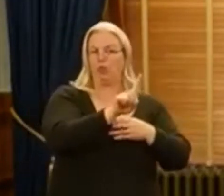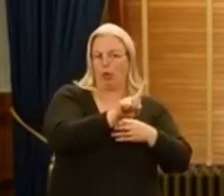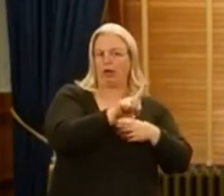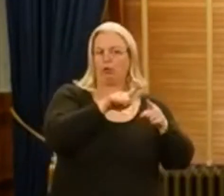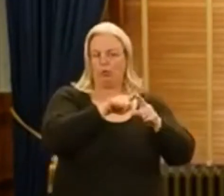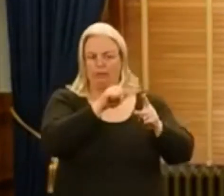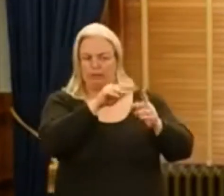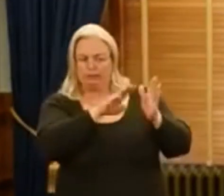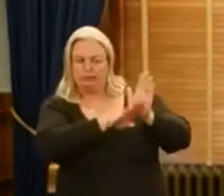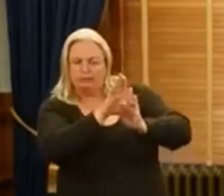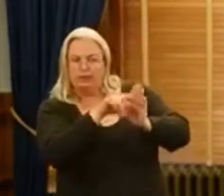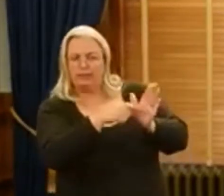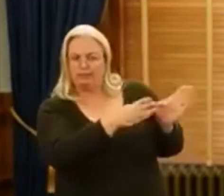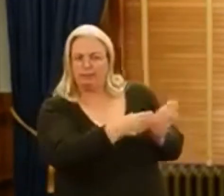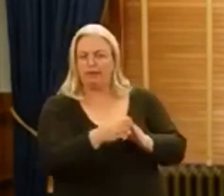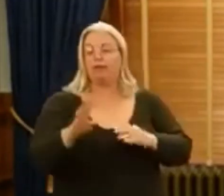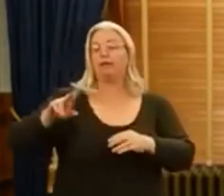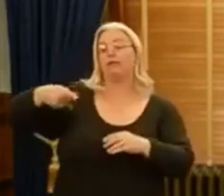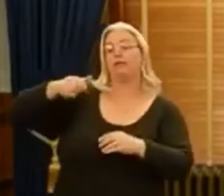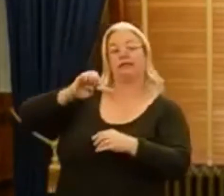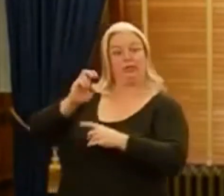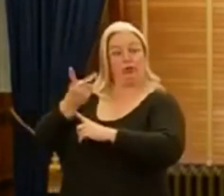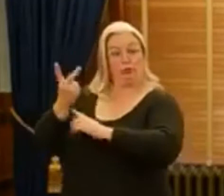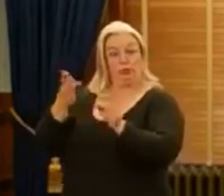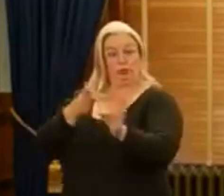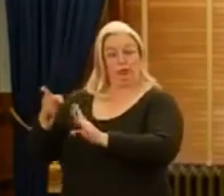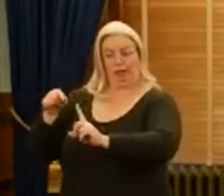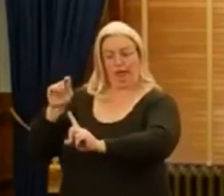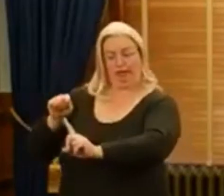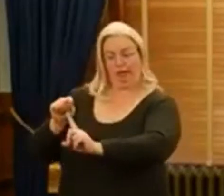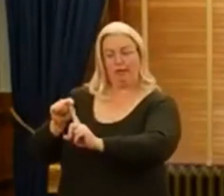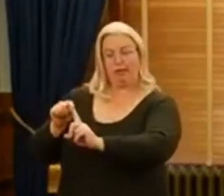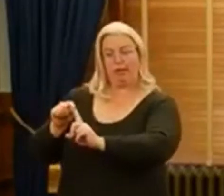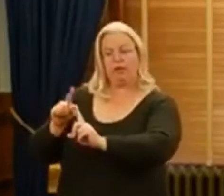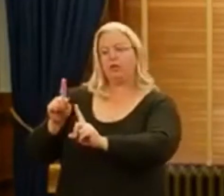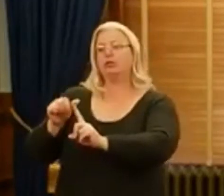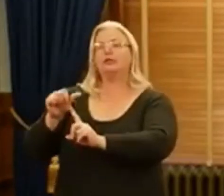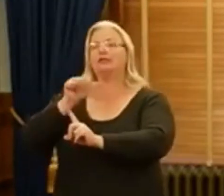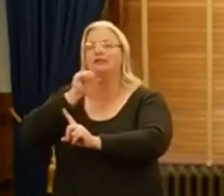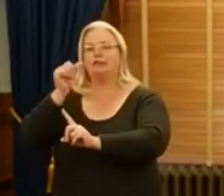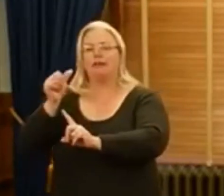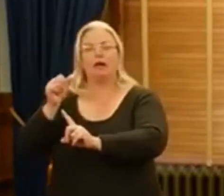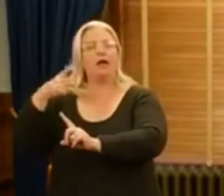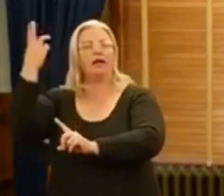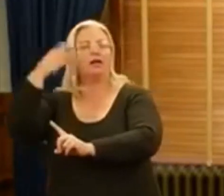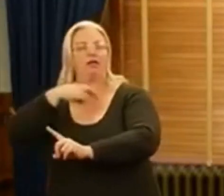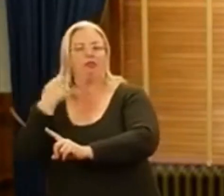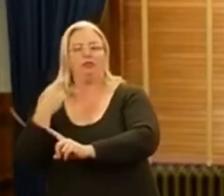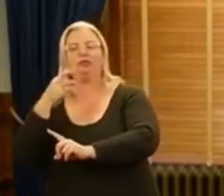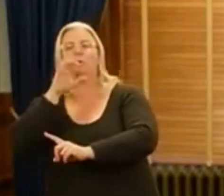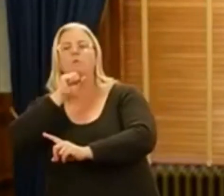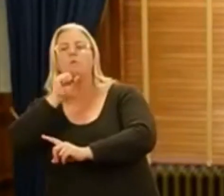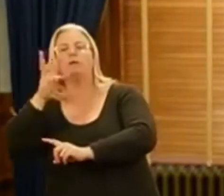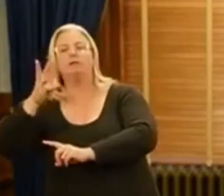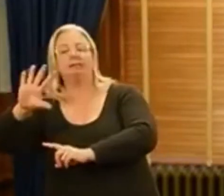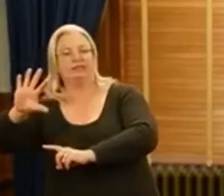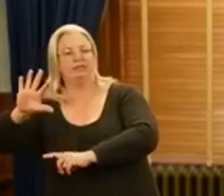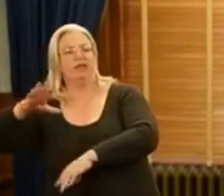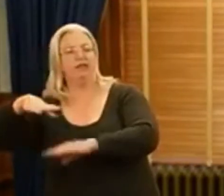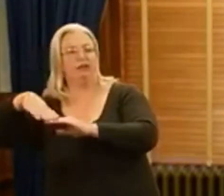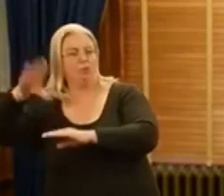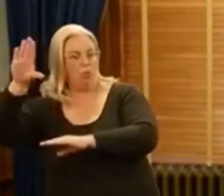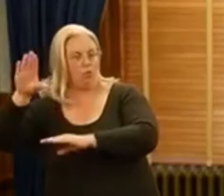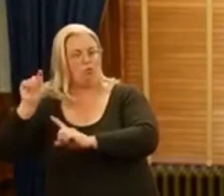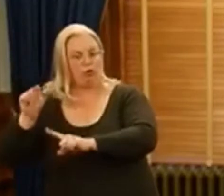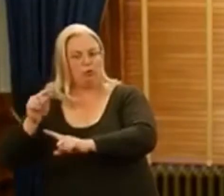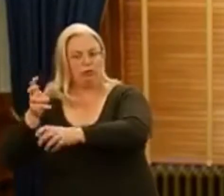putting together this plan. Phase two will be those non-high risk who are 65 years of